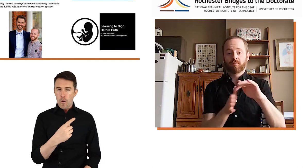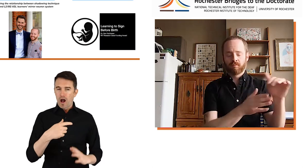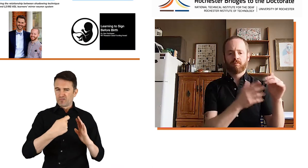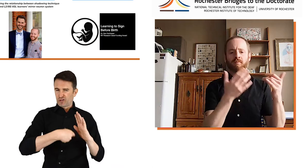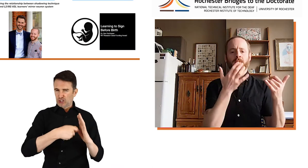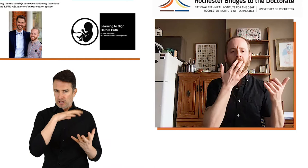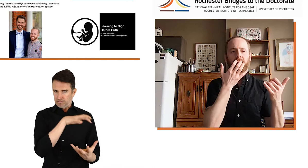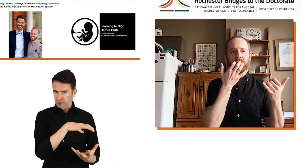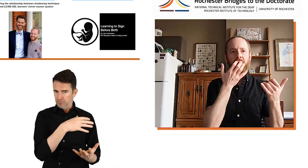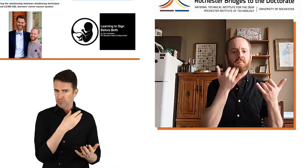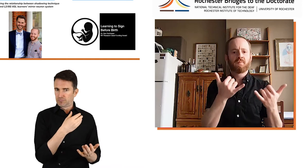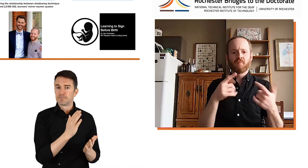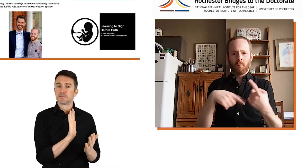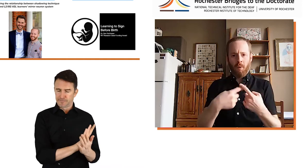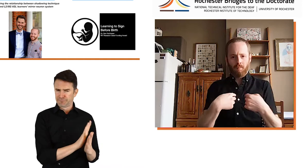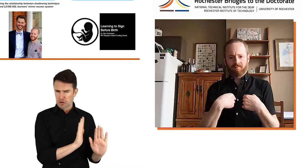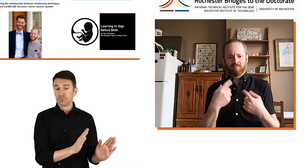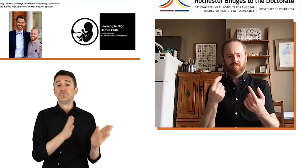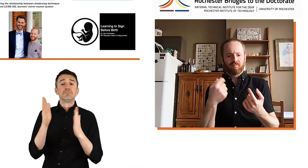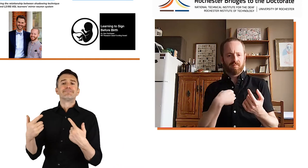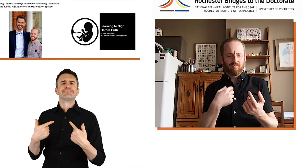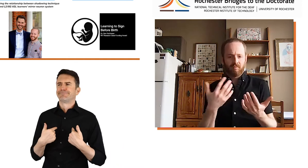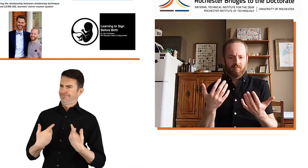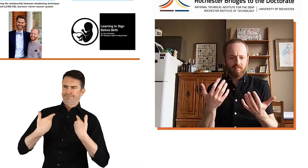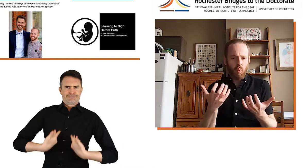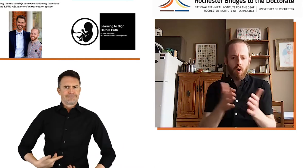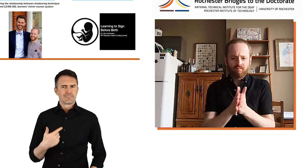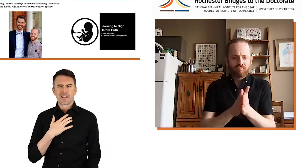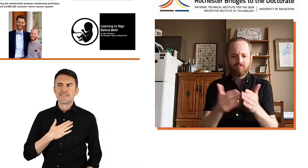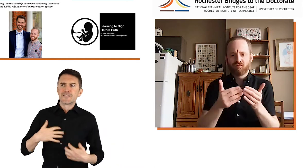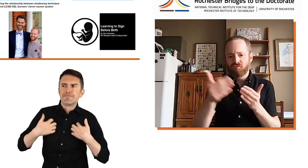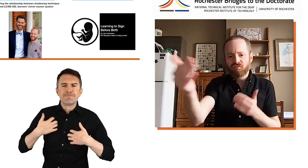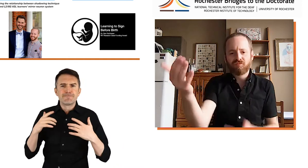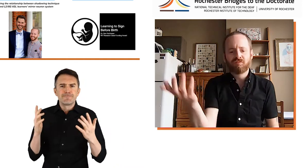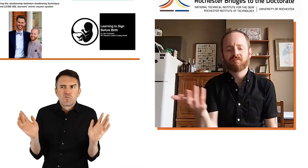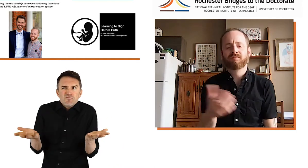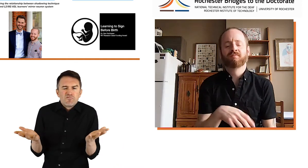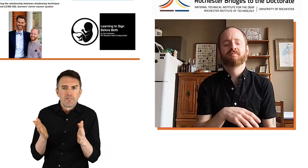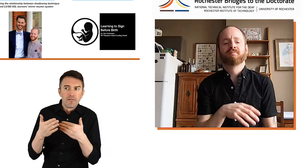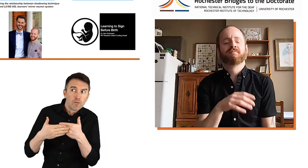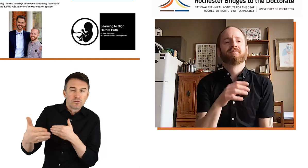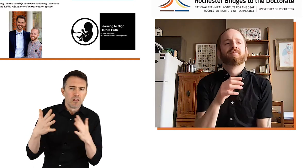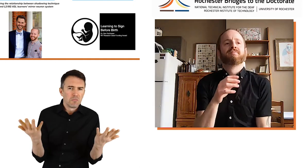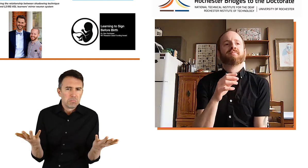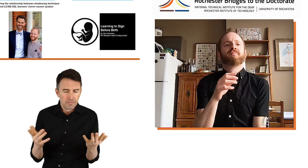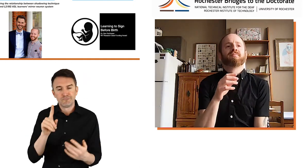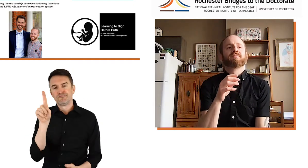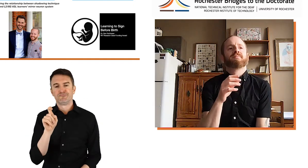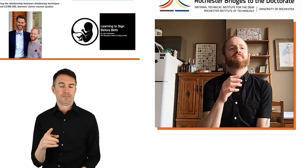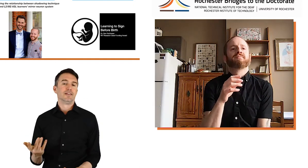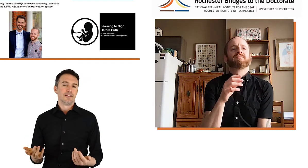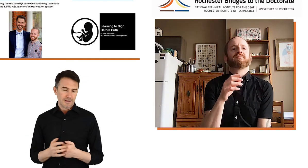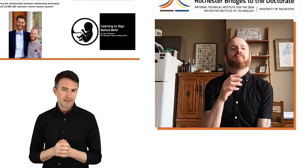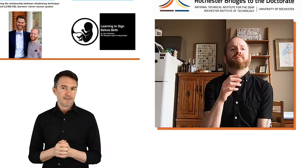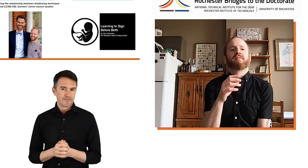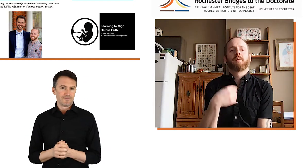So that's the R01 project, the DISCO project. And then for me, what I'm working on now and what I'm excited to do